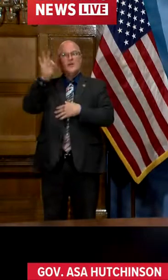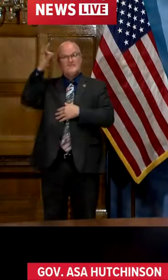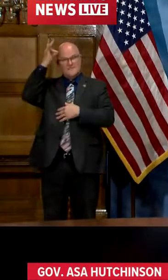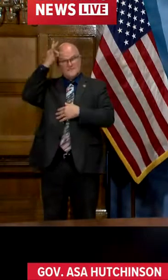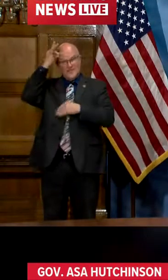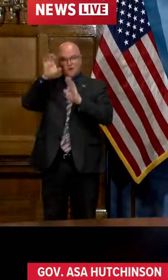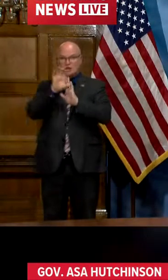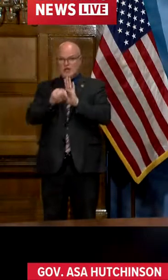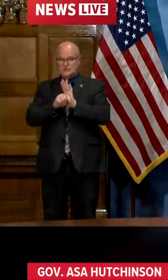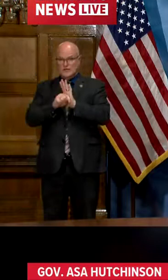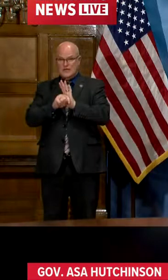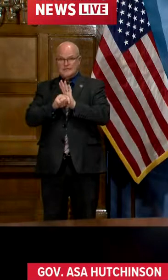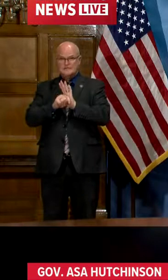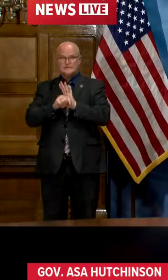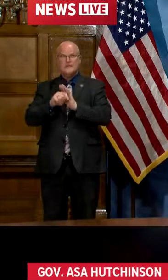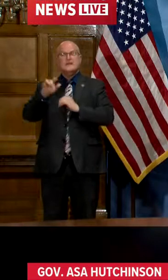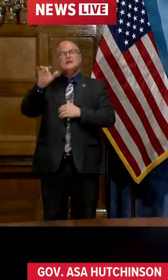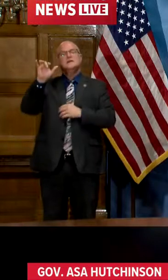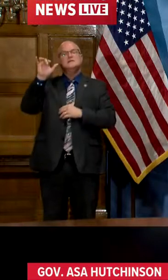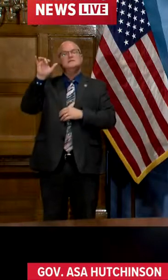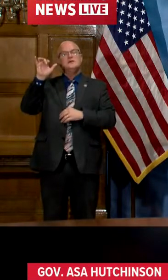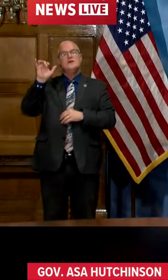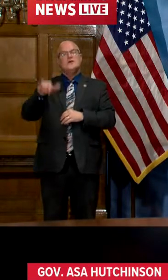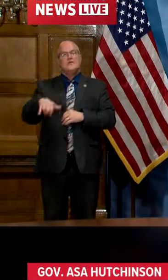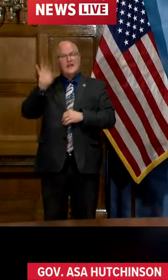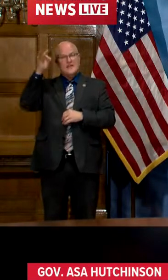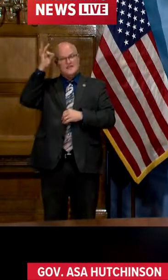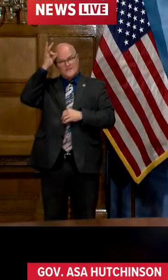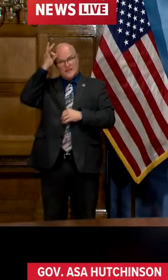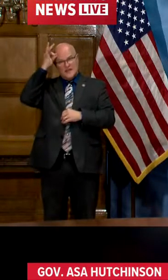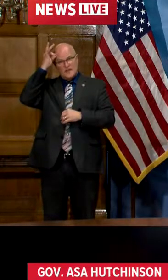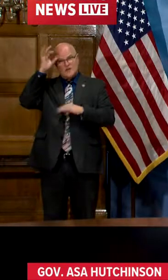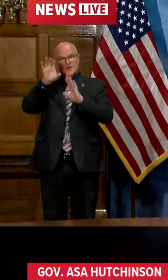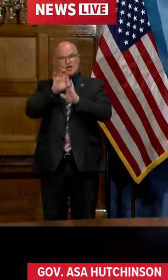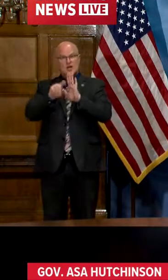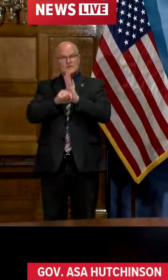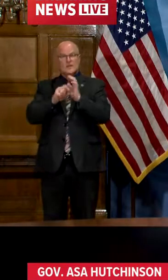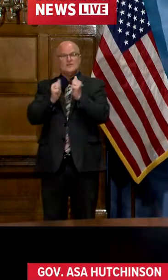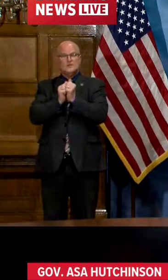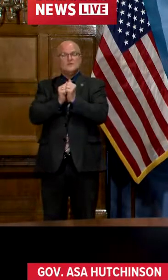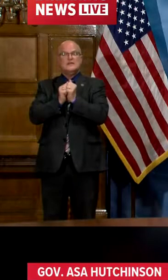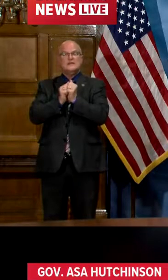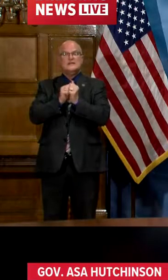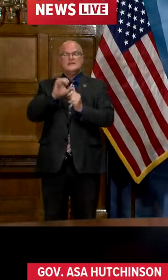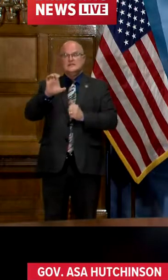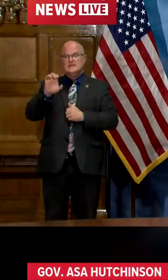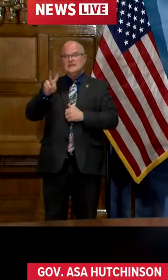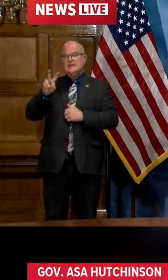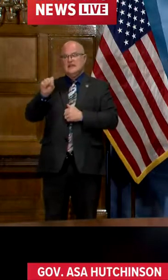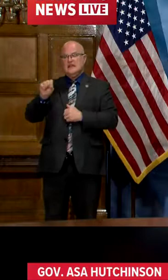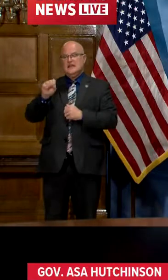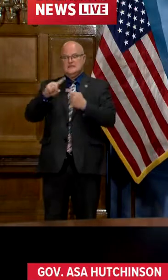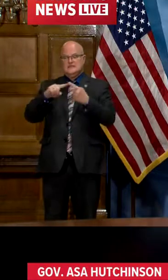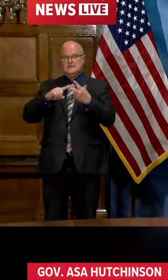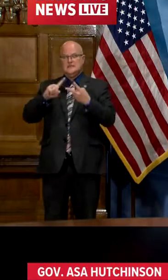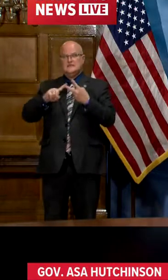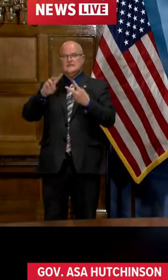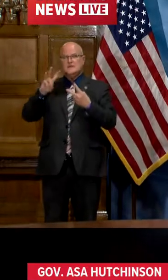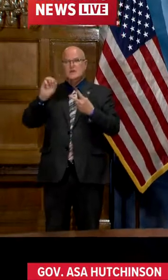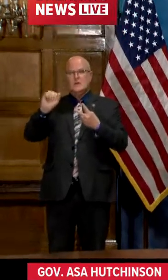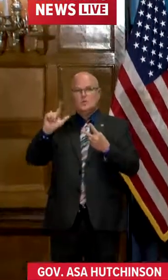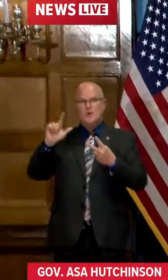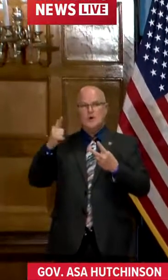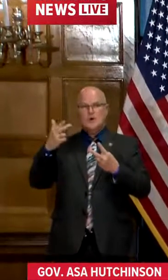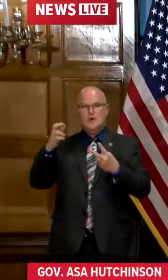uh so that's uh the federal government contracted with cvs and walgreens and they're